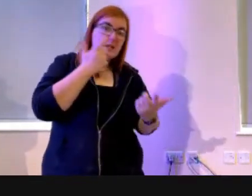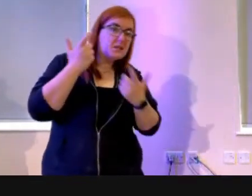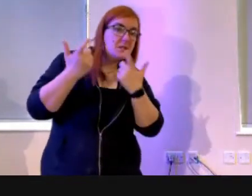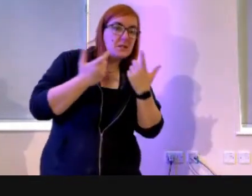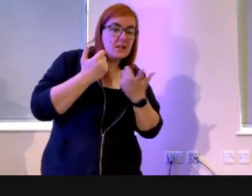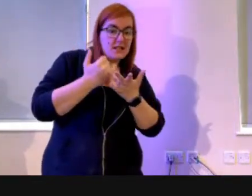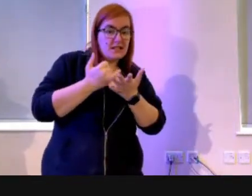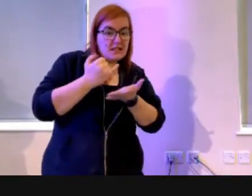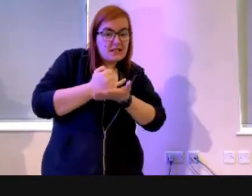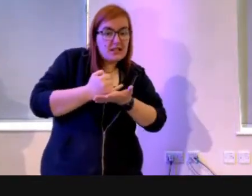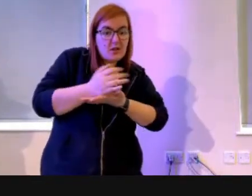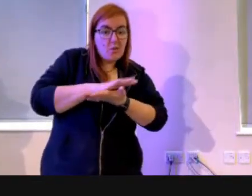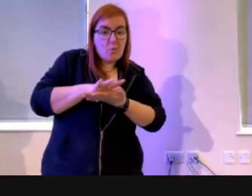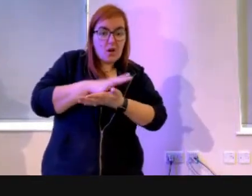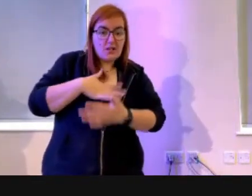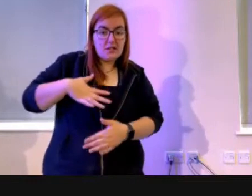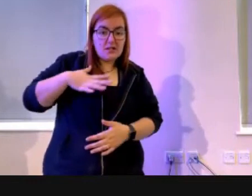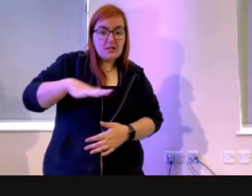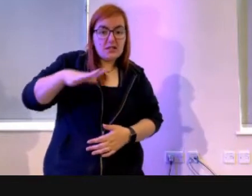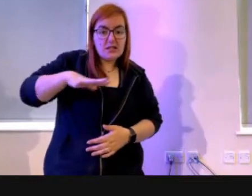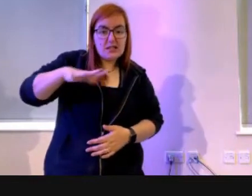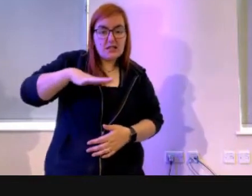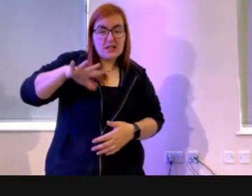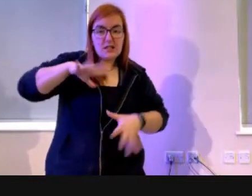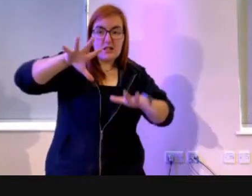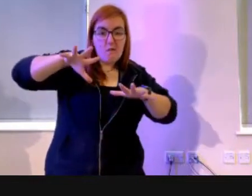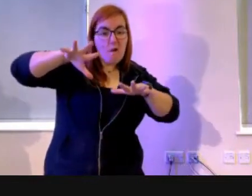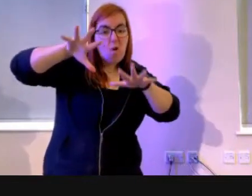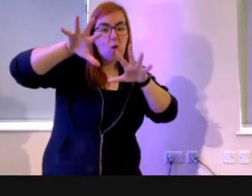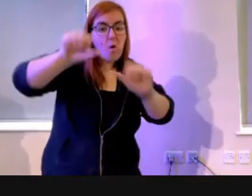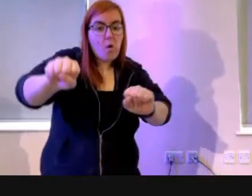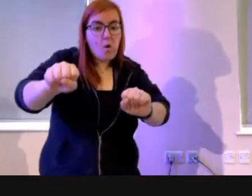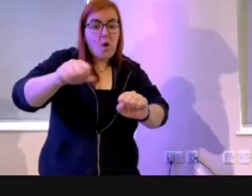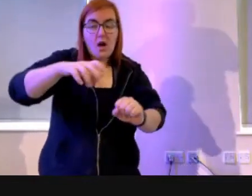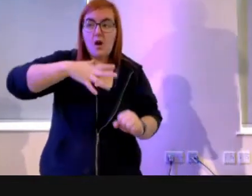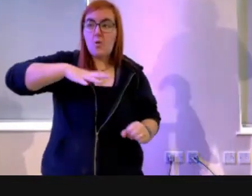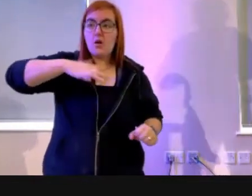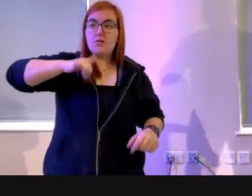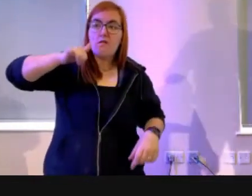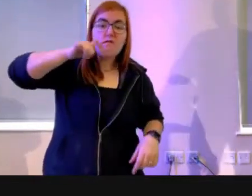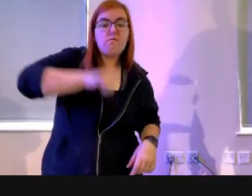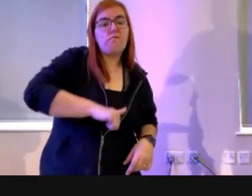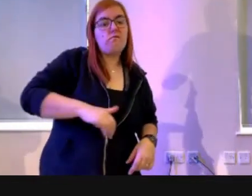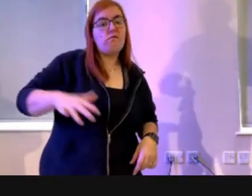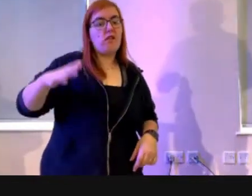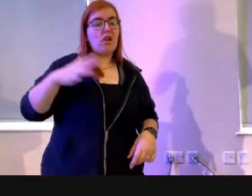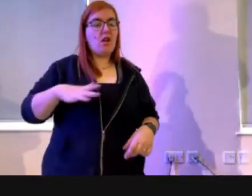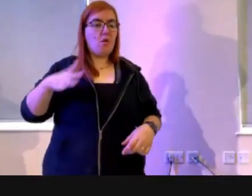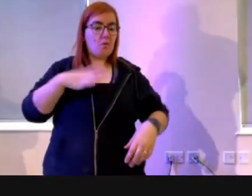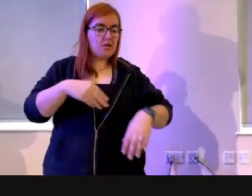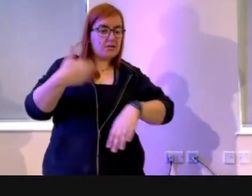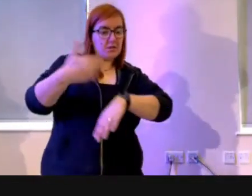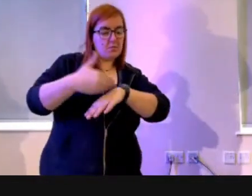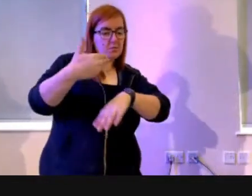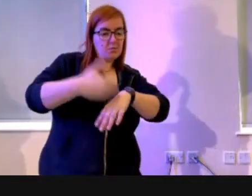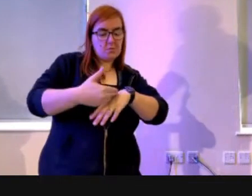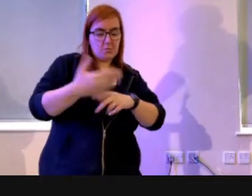hunting you. It wants to destroy you. It wants to rob you. It wants to cause you to go down wrong routes in your